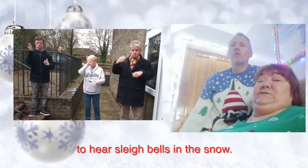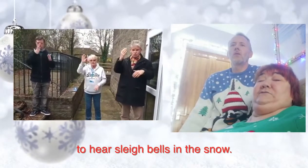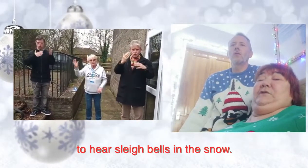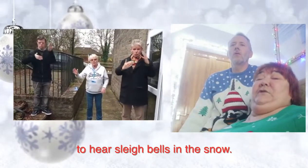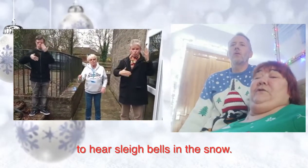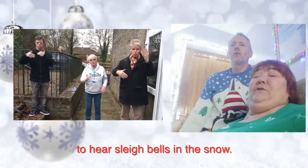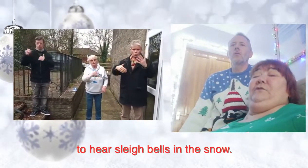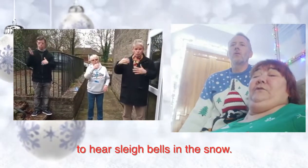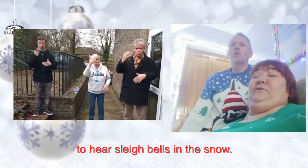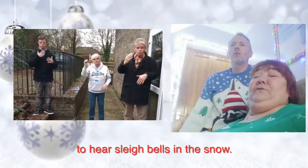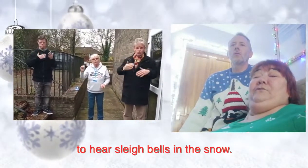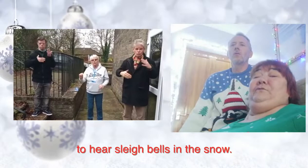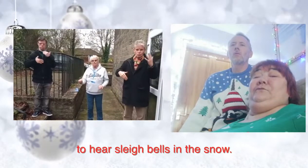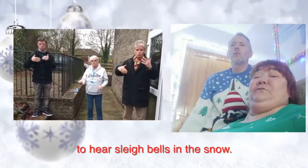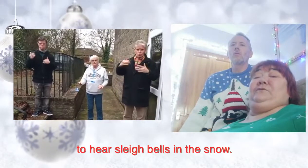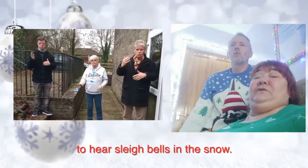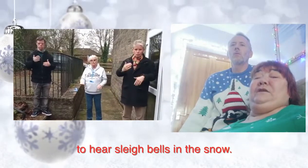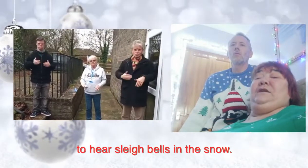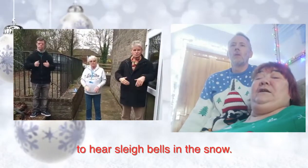the snow